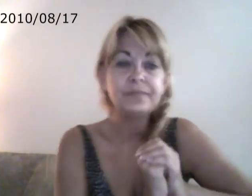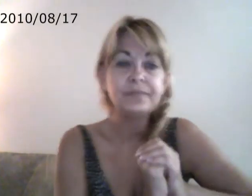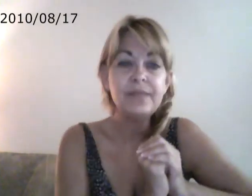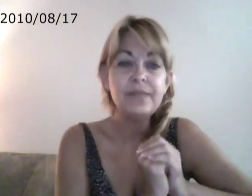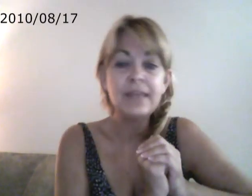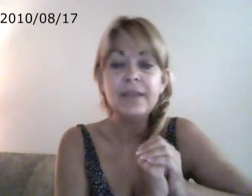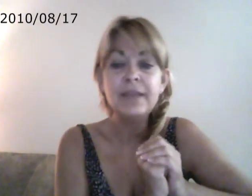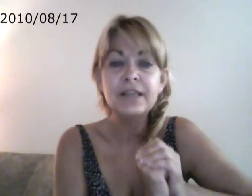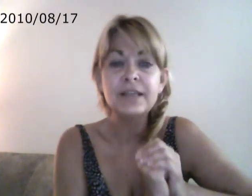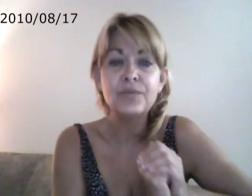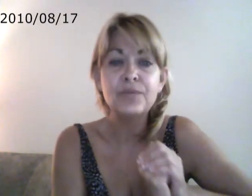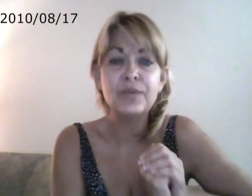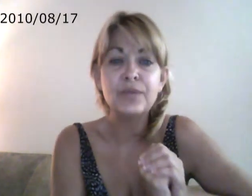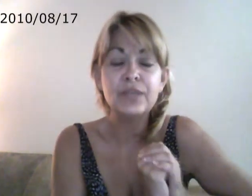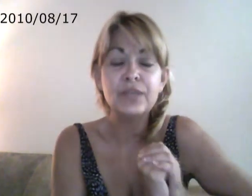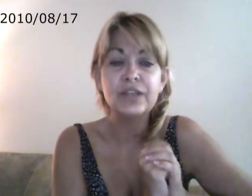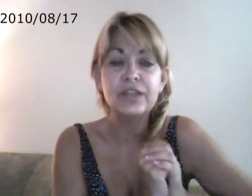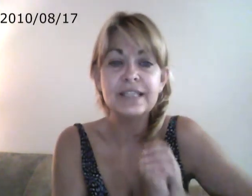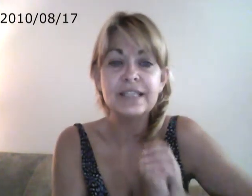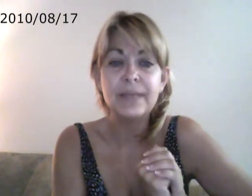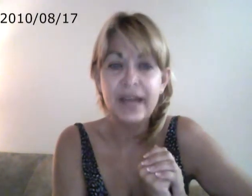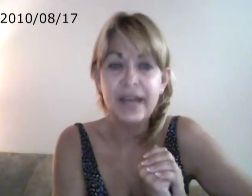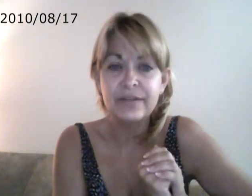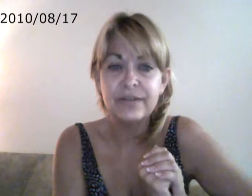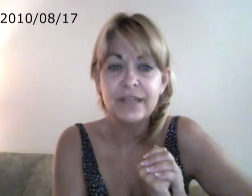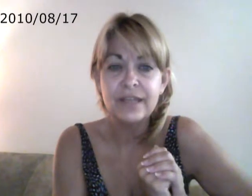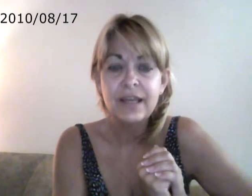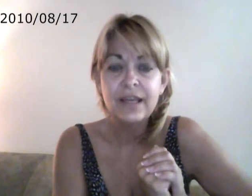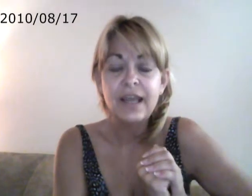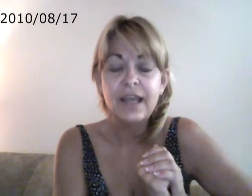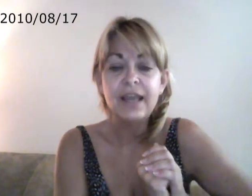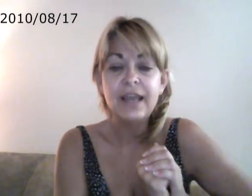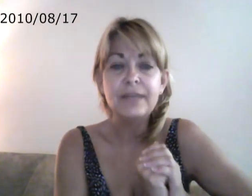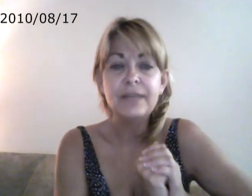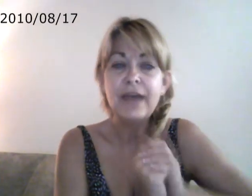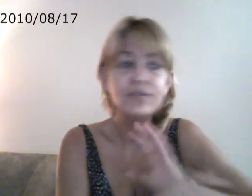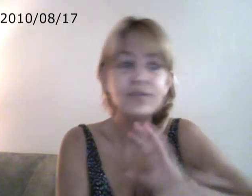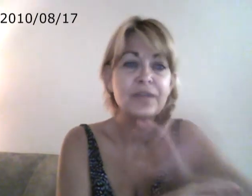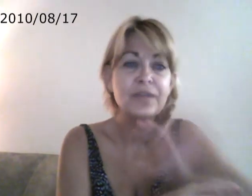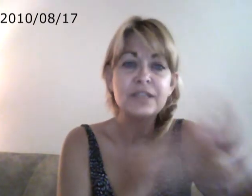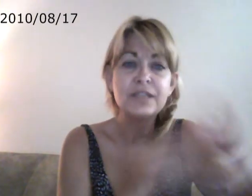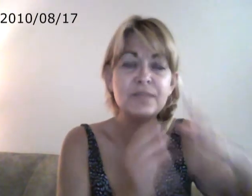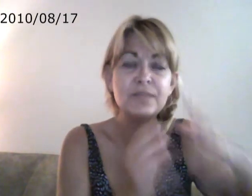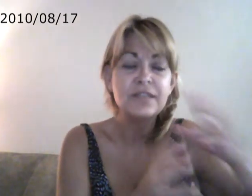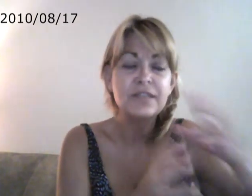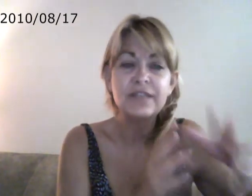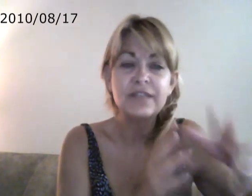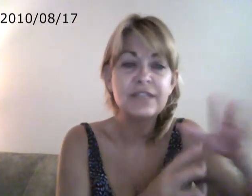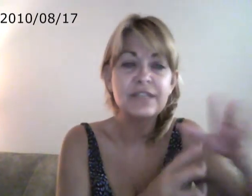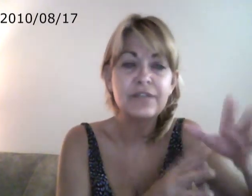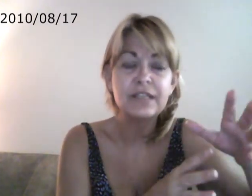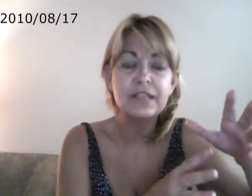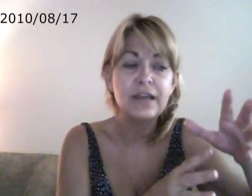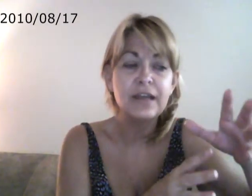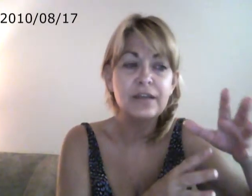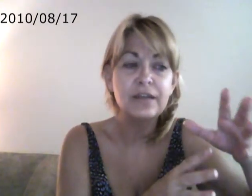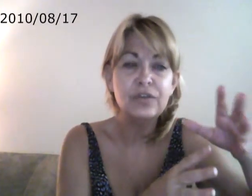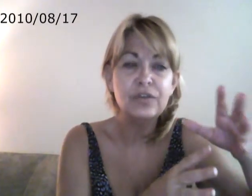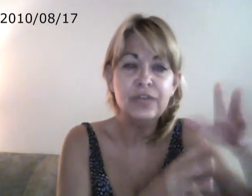They basically will be really good at seeing patterns, and patterns within a specific, different, unique